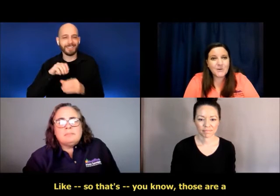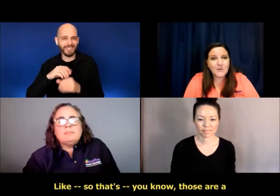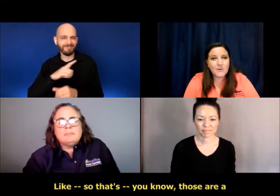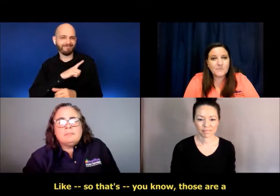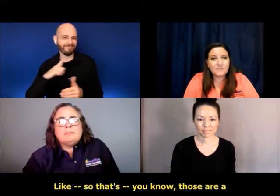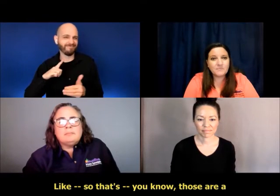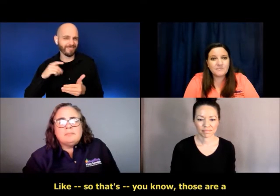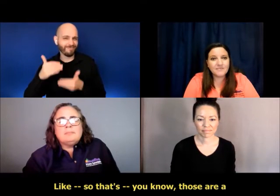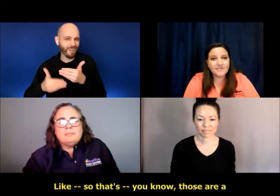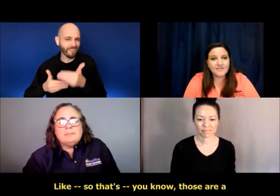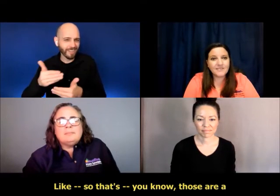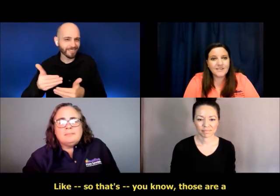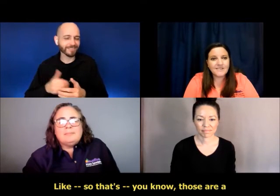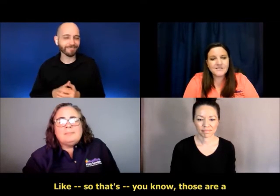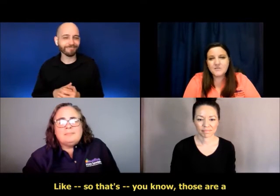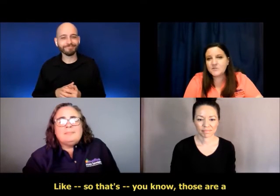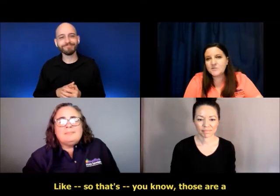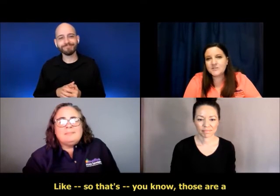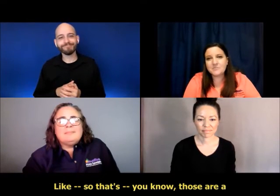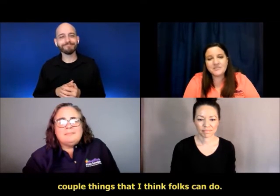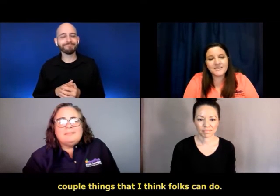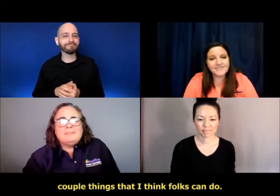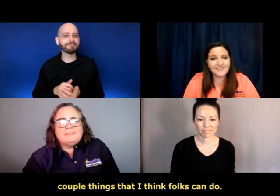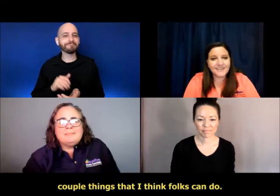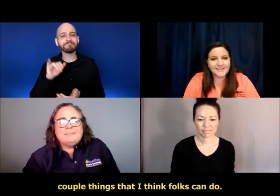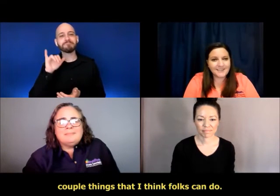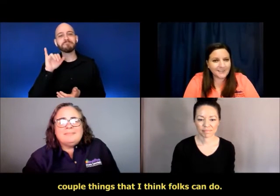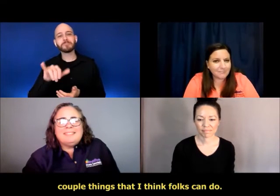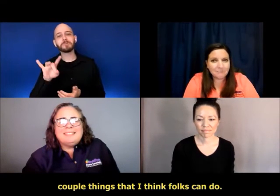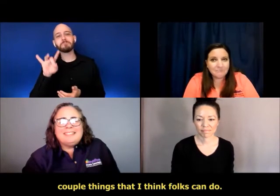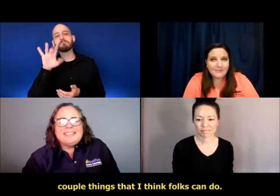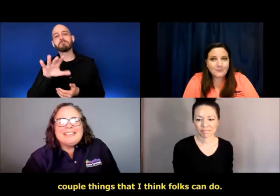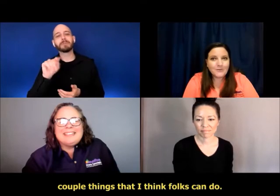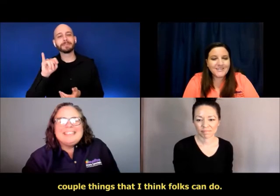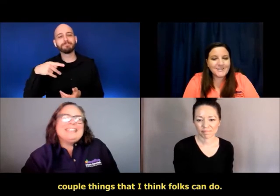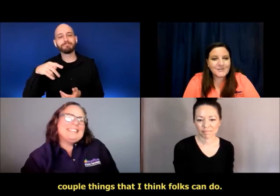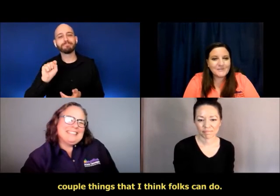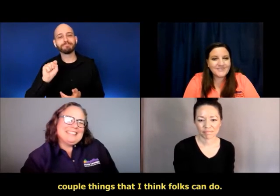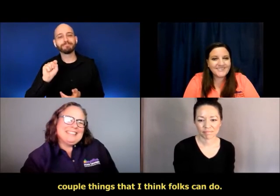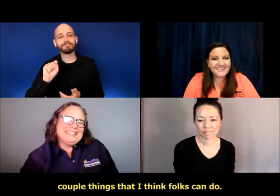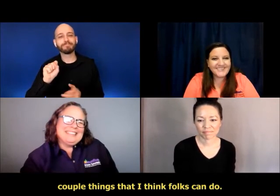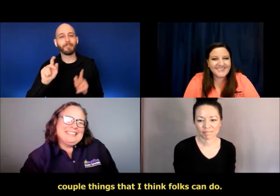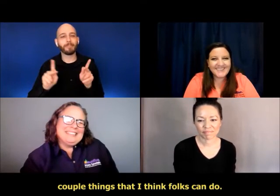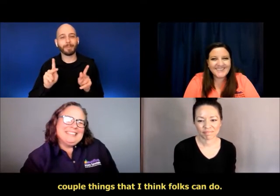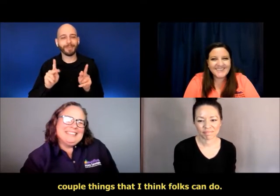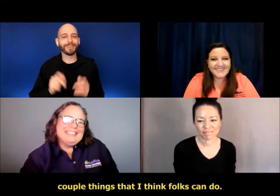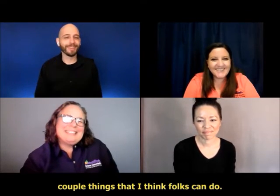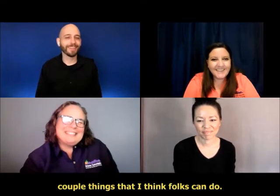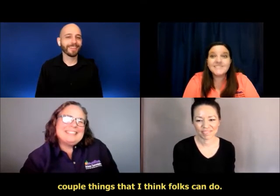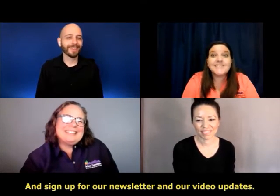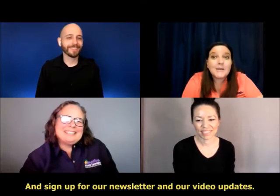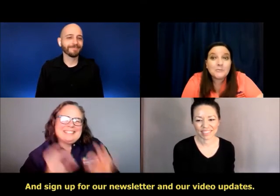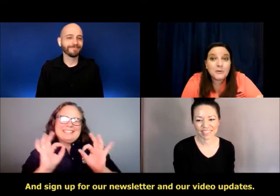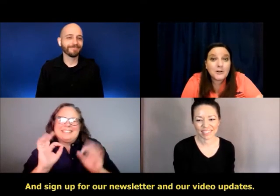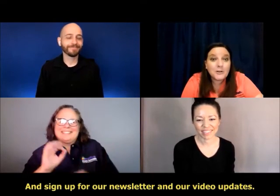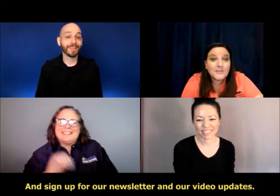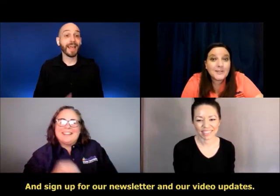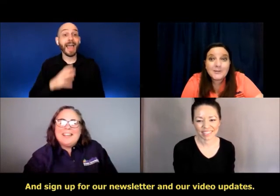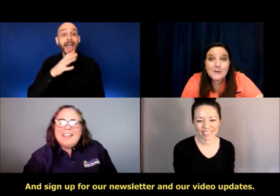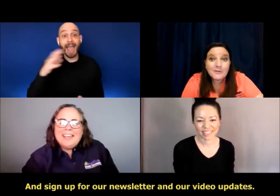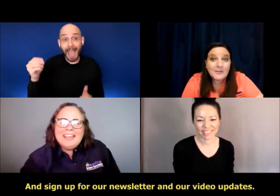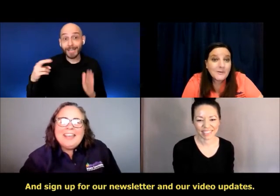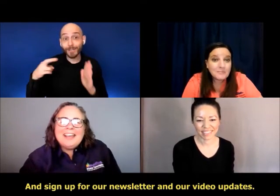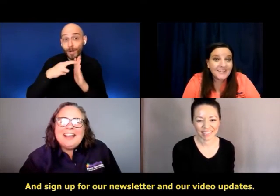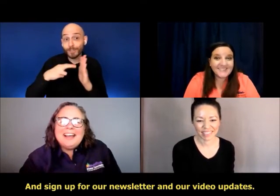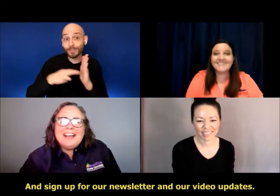so that's, you know, those are a couple of things that I think folks can do and sign up for our